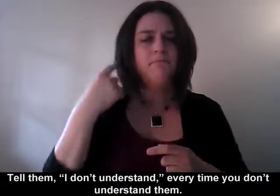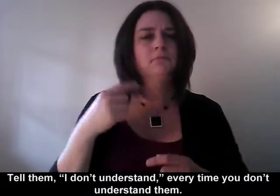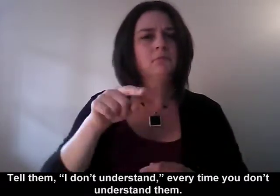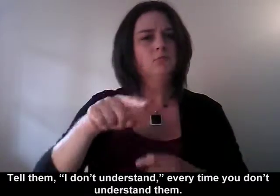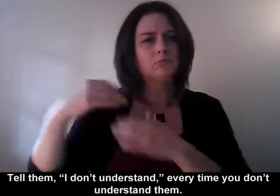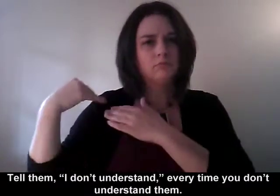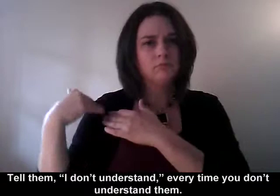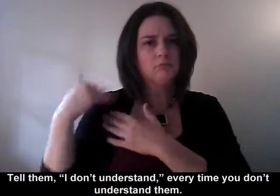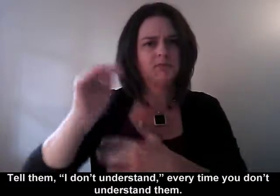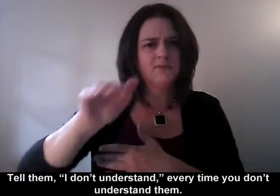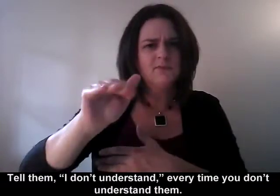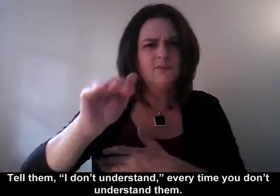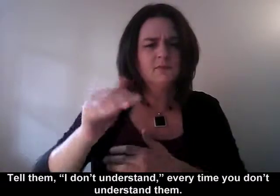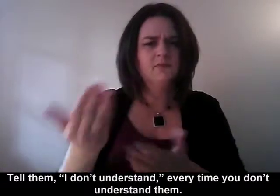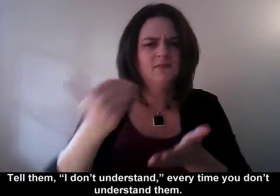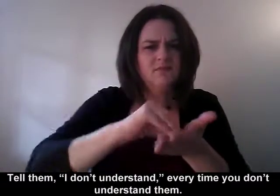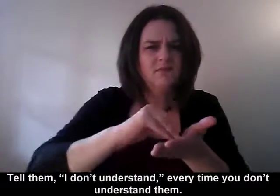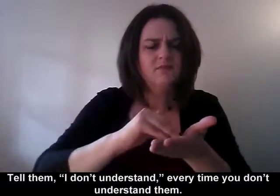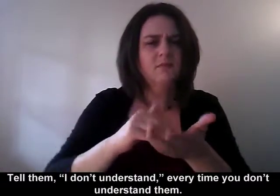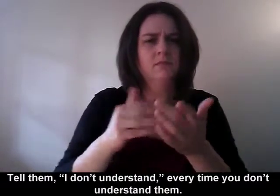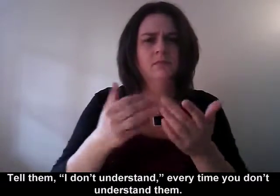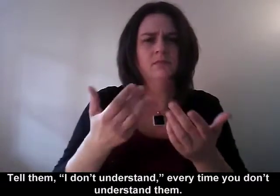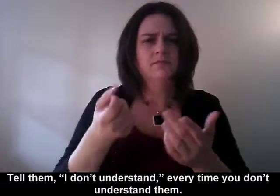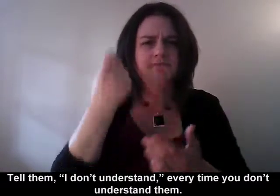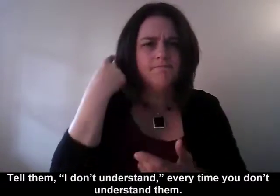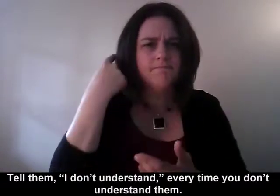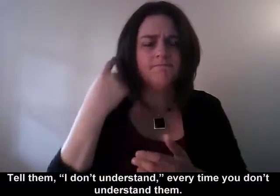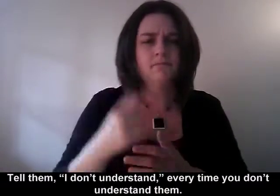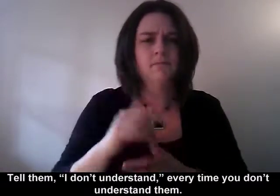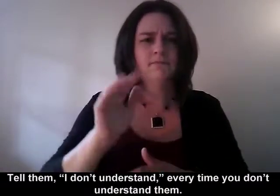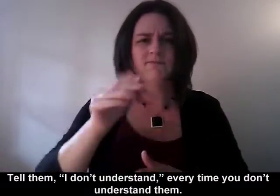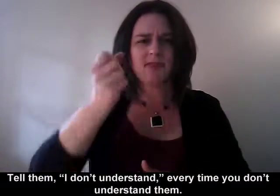Tell them, don't understand, every time you don't understand them.